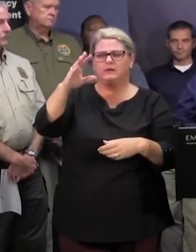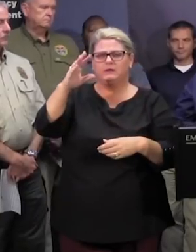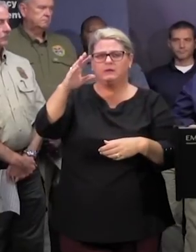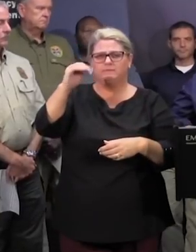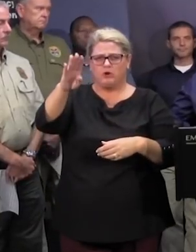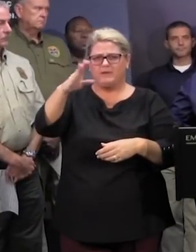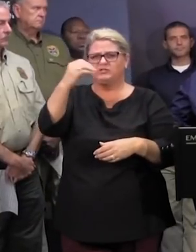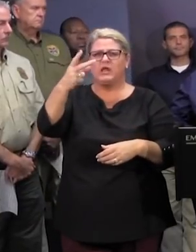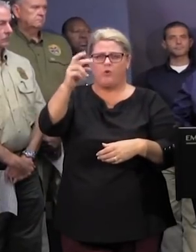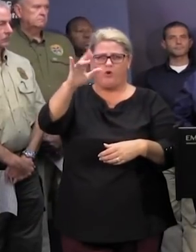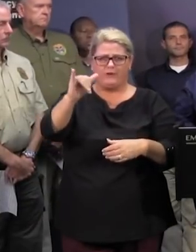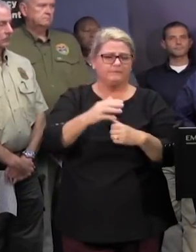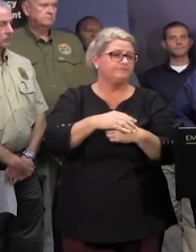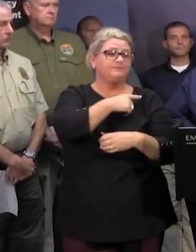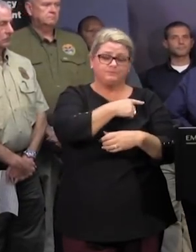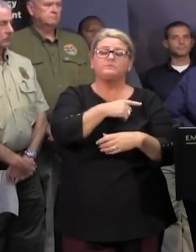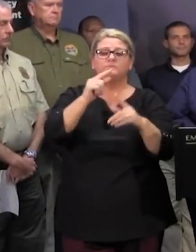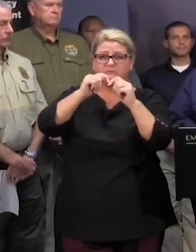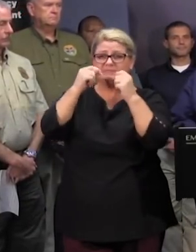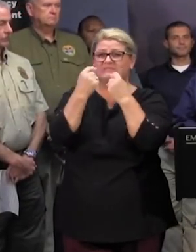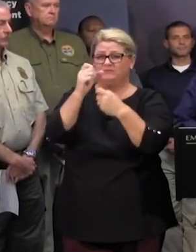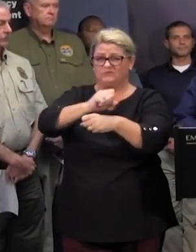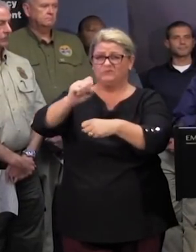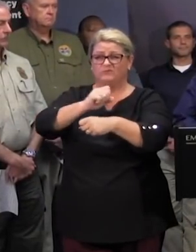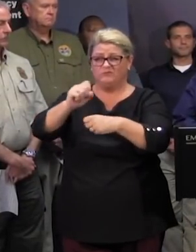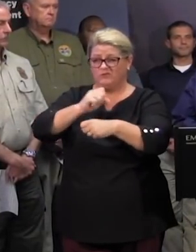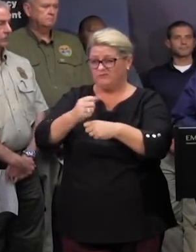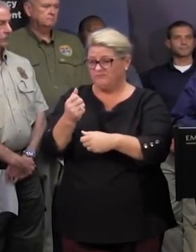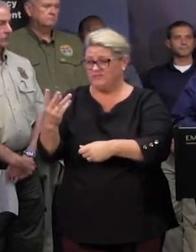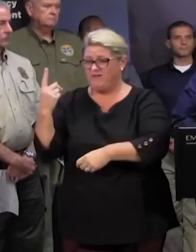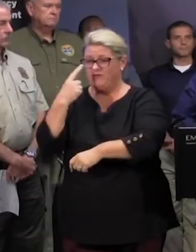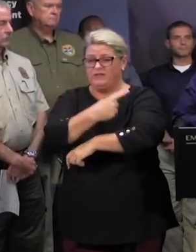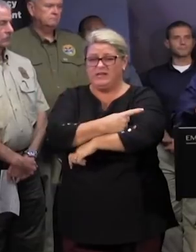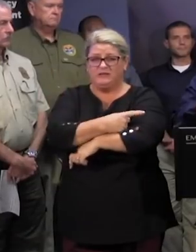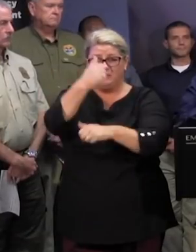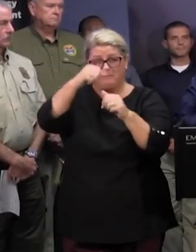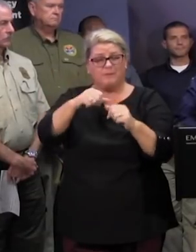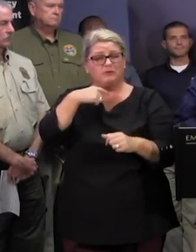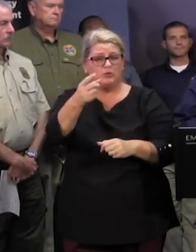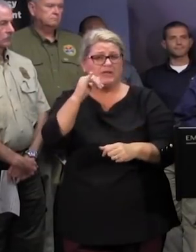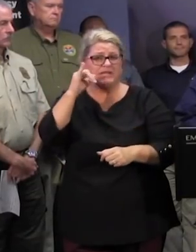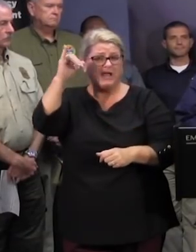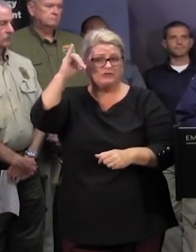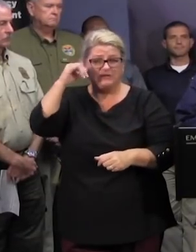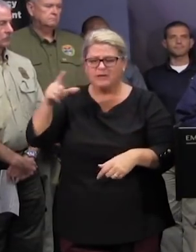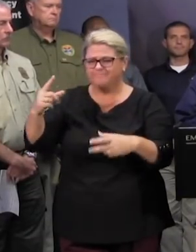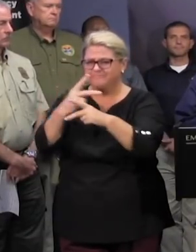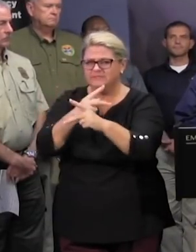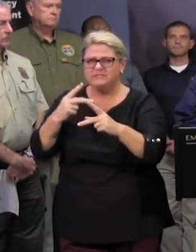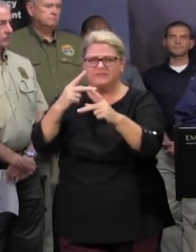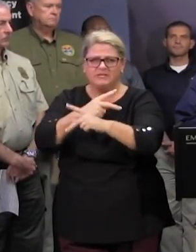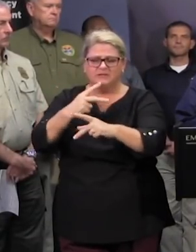the the uh the team's been working very hard over the last several days as i mentioned yesterday a lot of analysis is being done